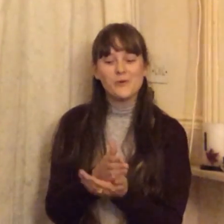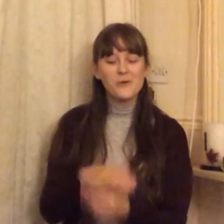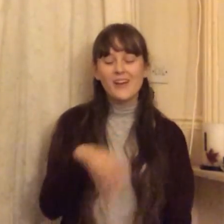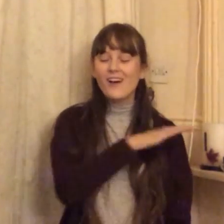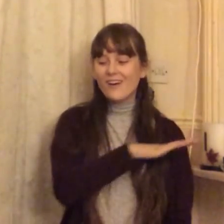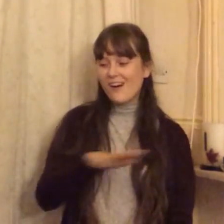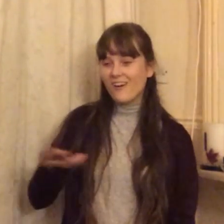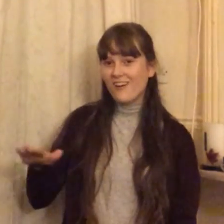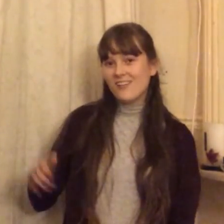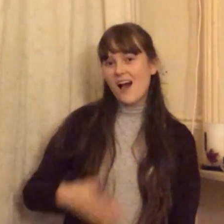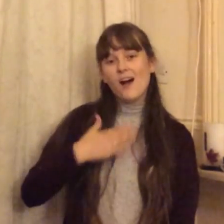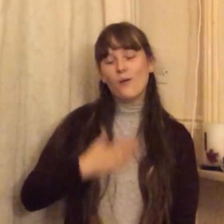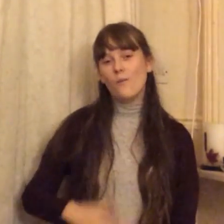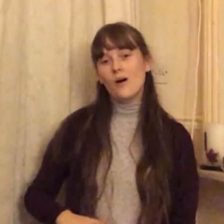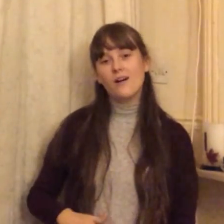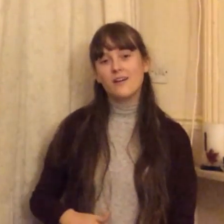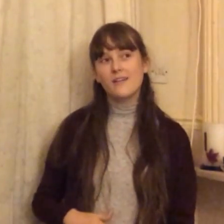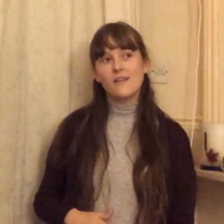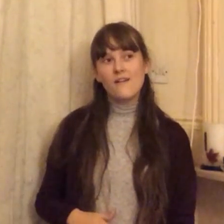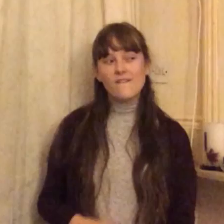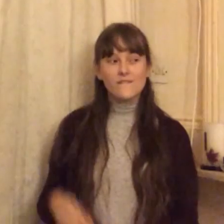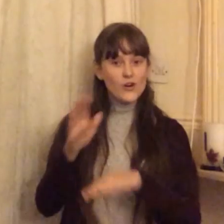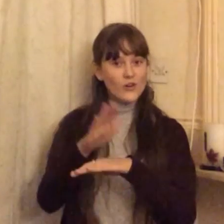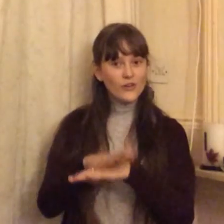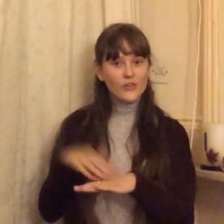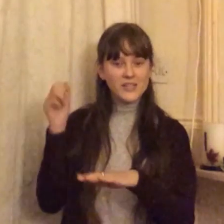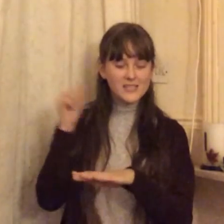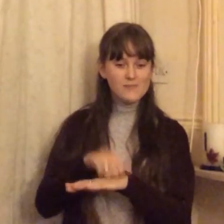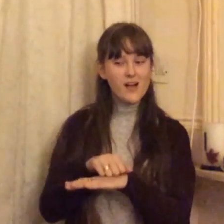All I want for Christmas